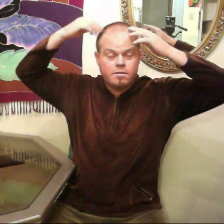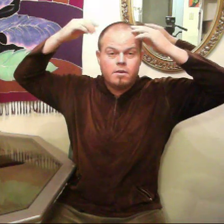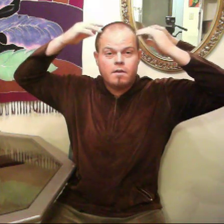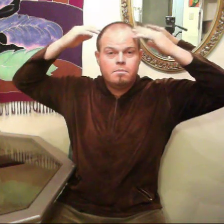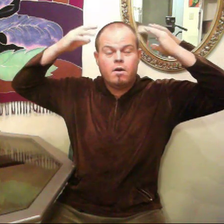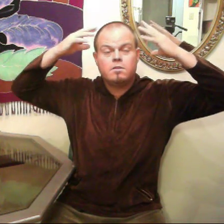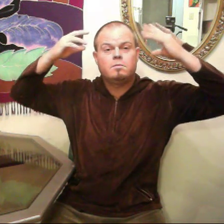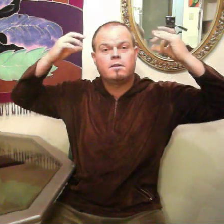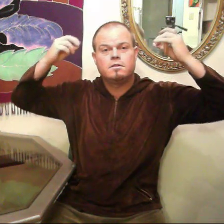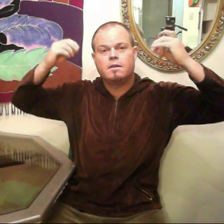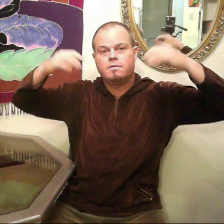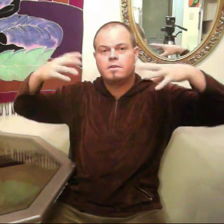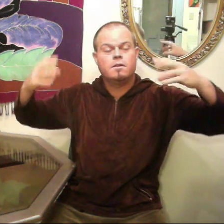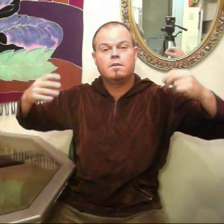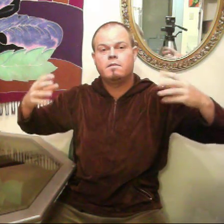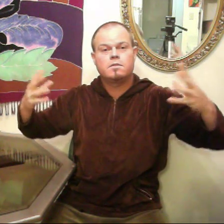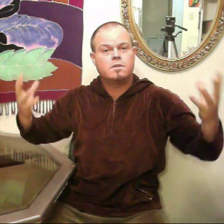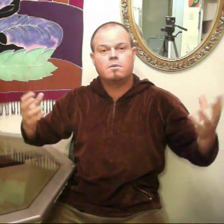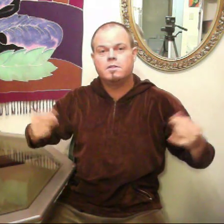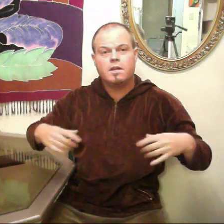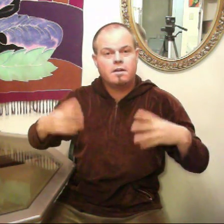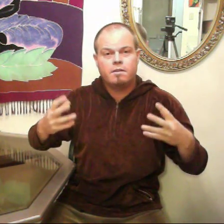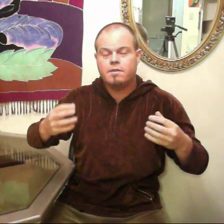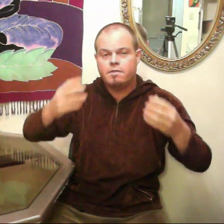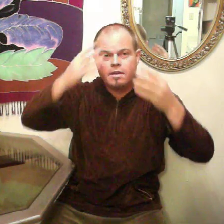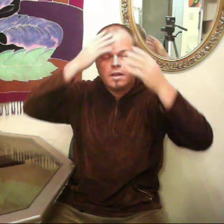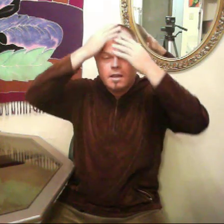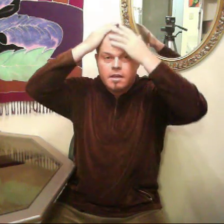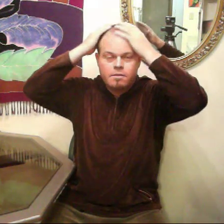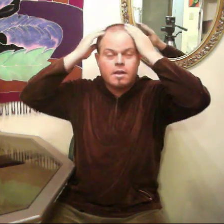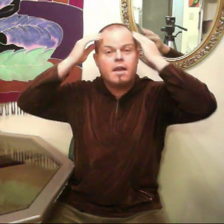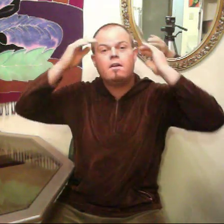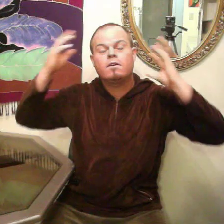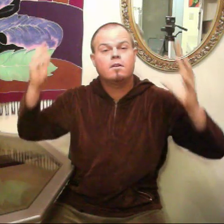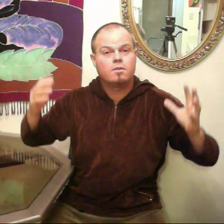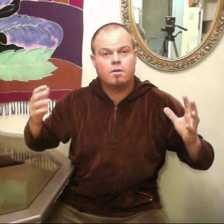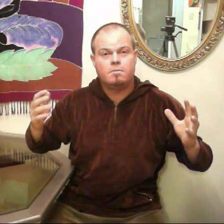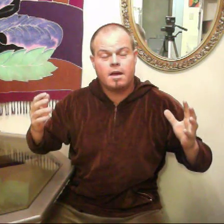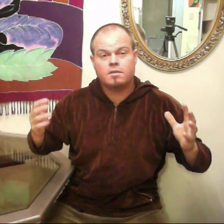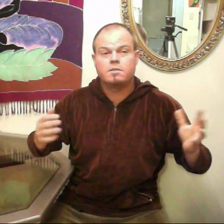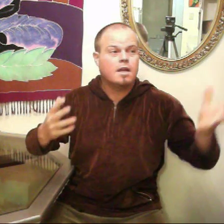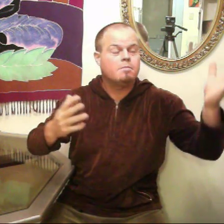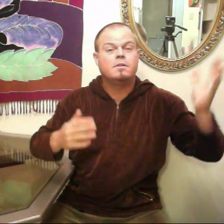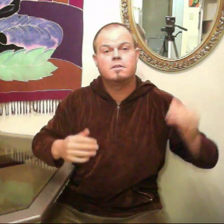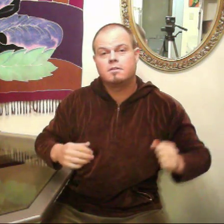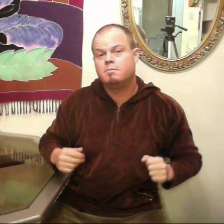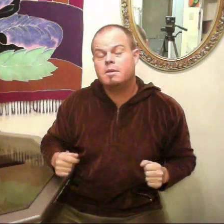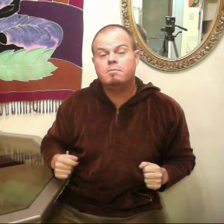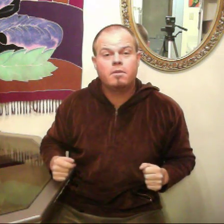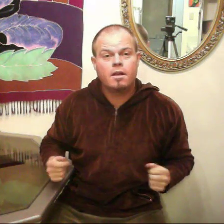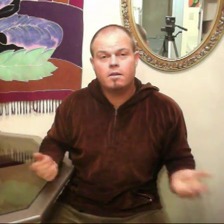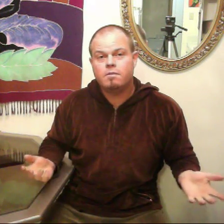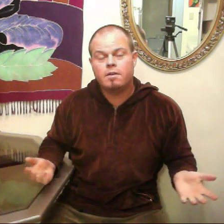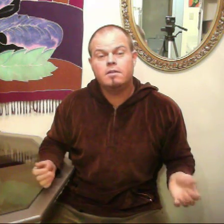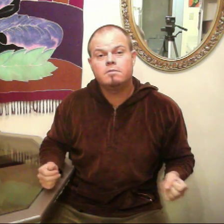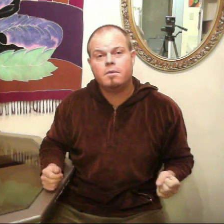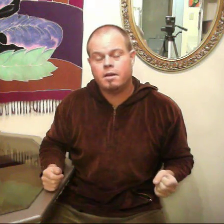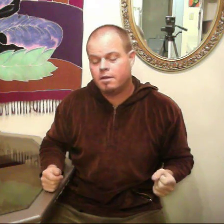if you have bald spots. They're never so regenerate. Even, even hair can grow back. This happens to some people I know, friends of mine,